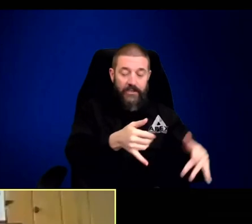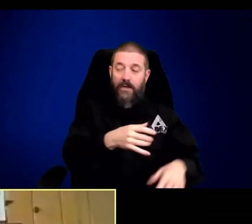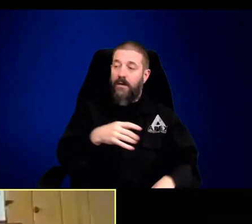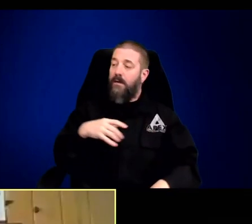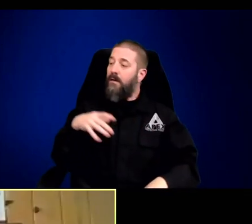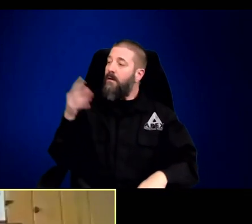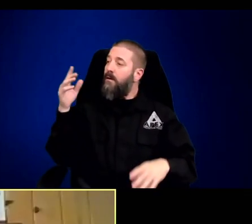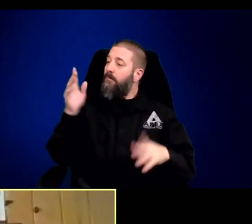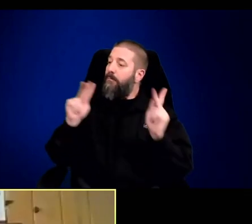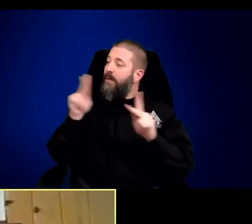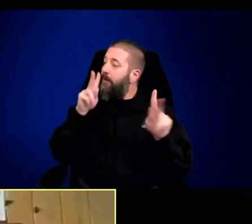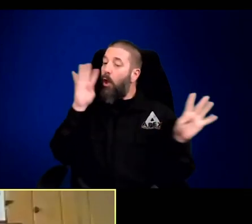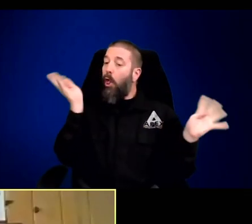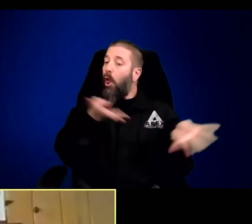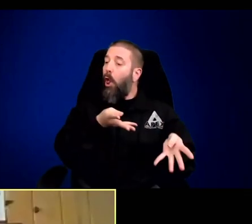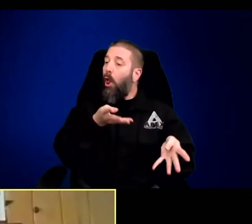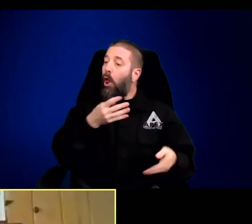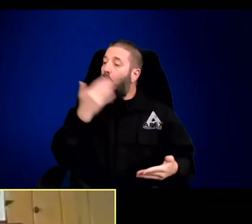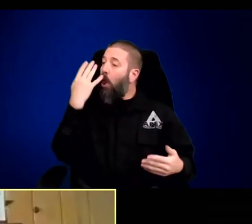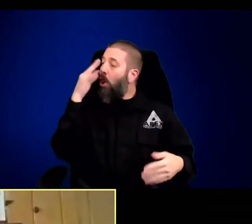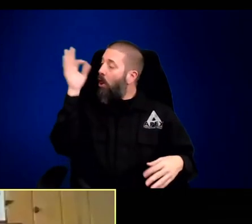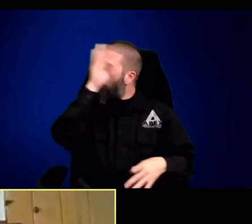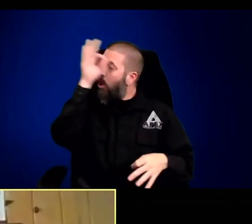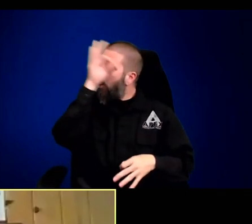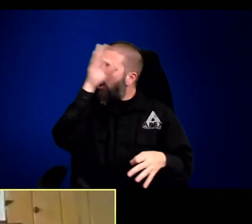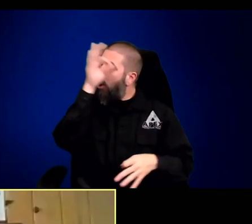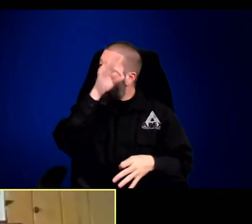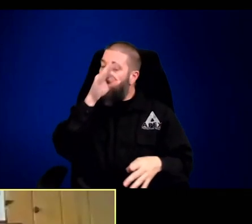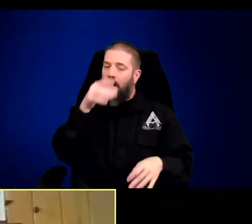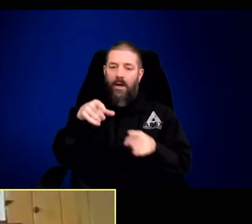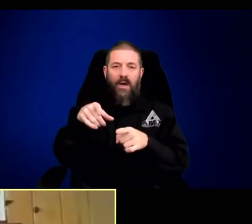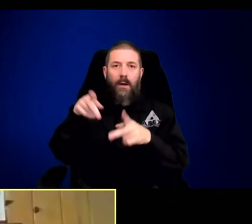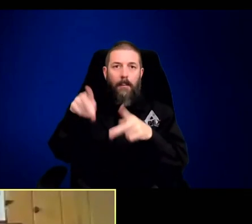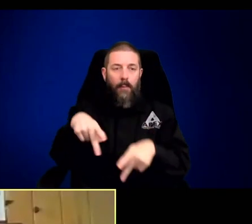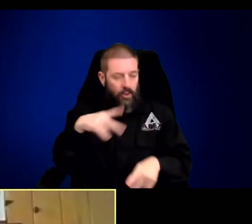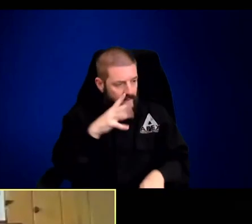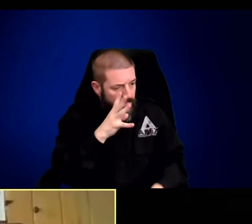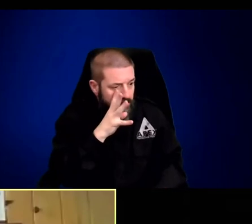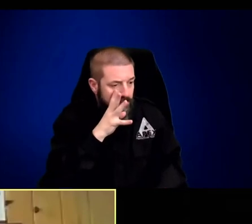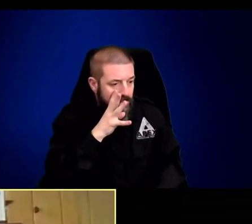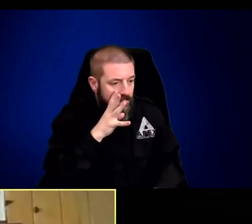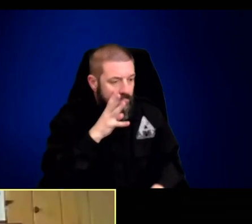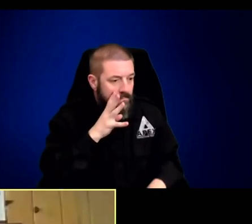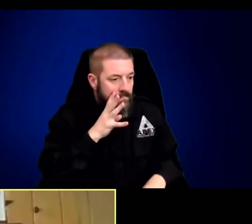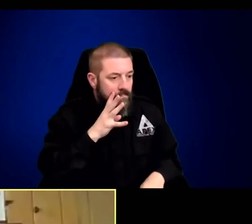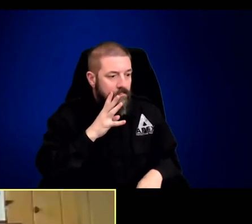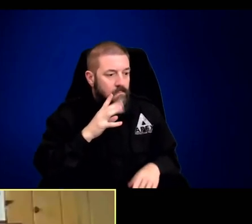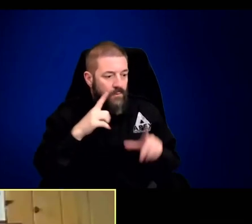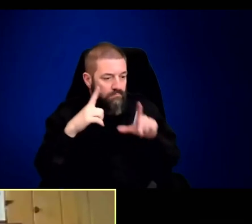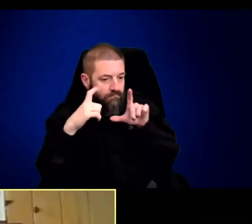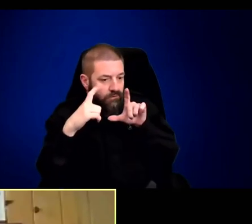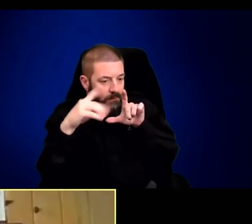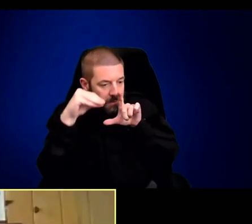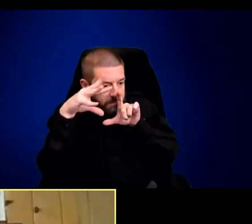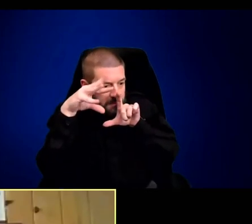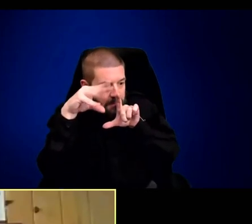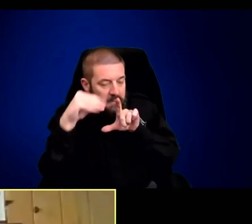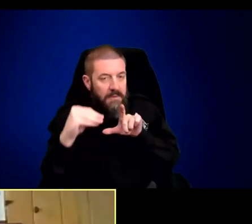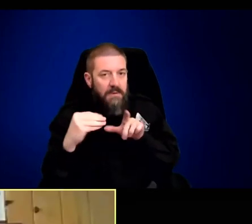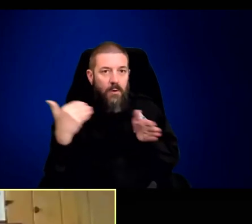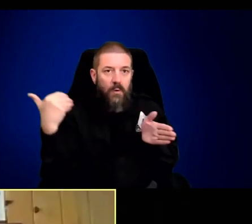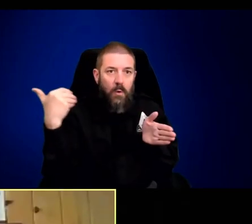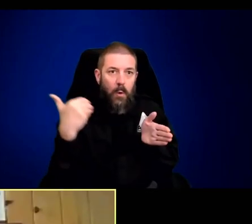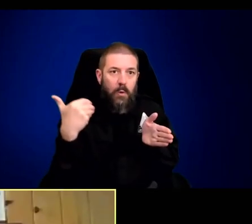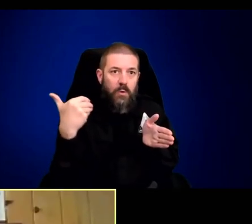they're in the playground and adults are just walking back and forth and no one is paying attention to them, then probably everything is